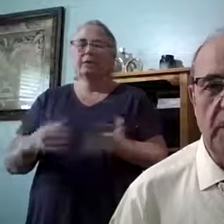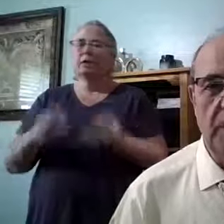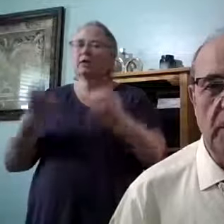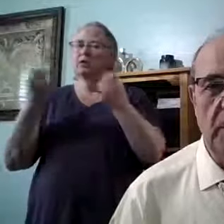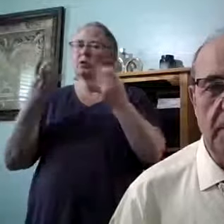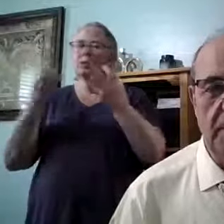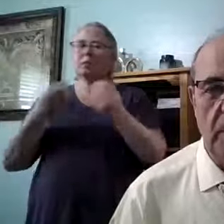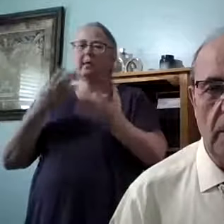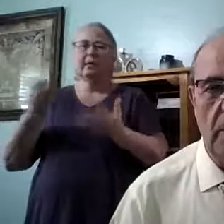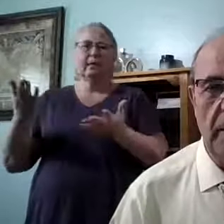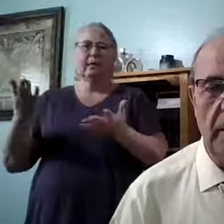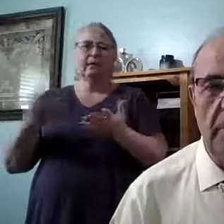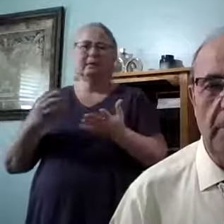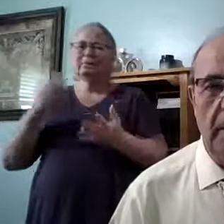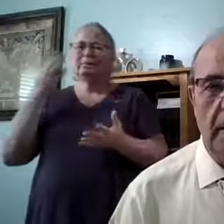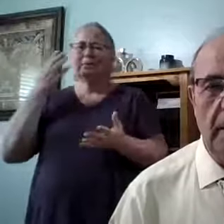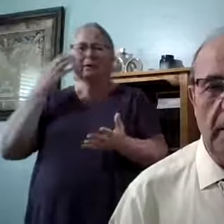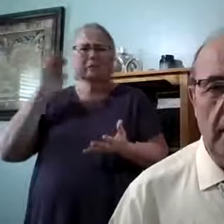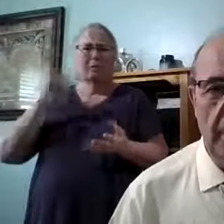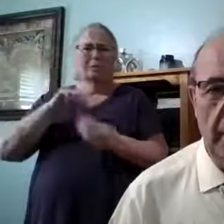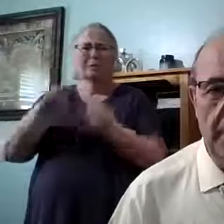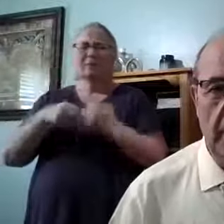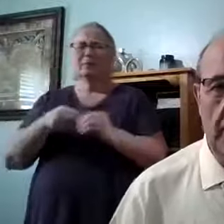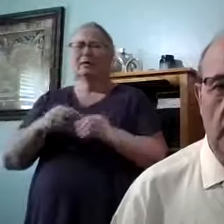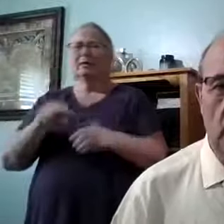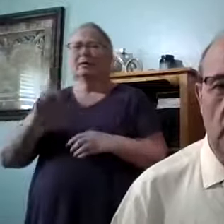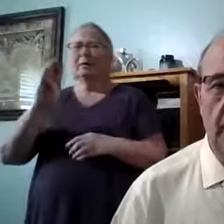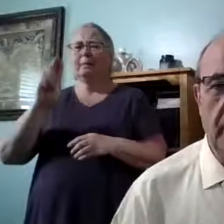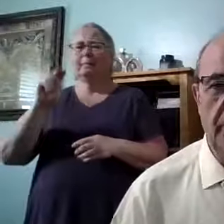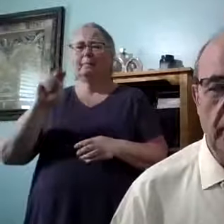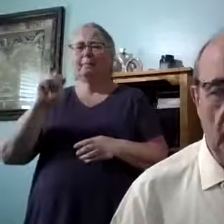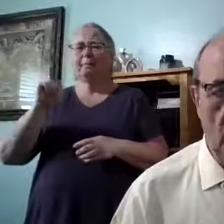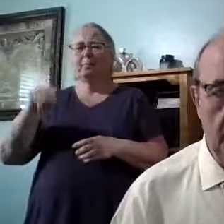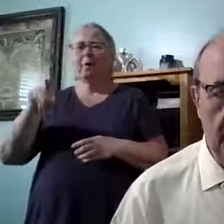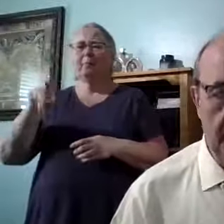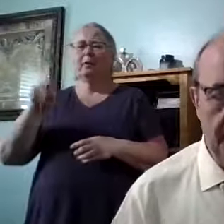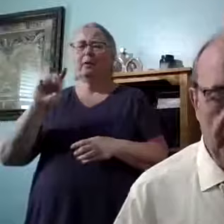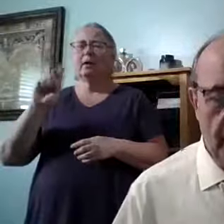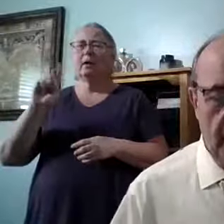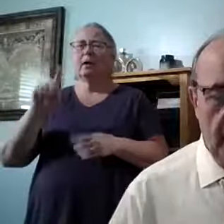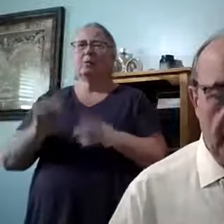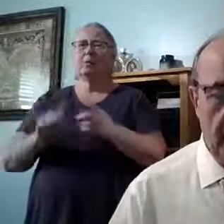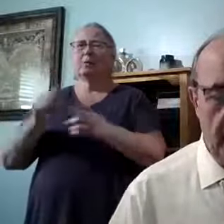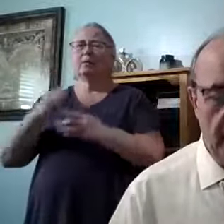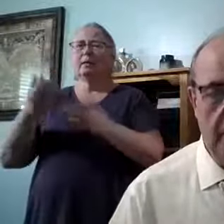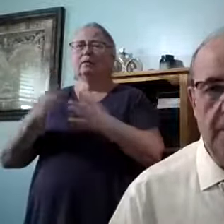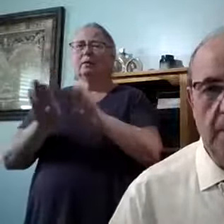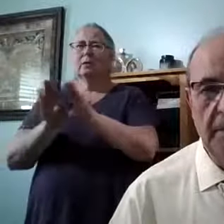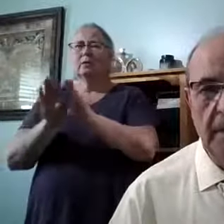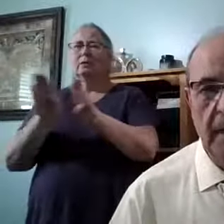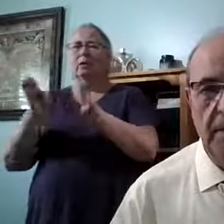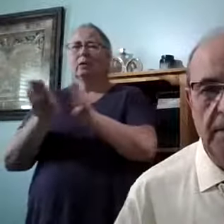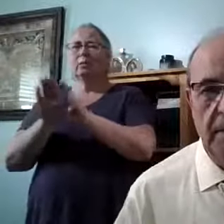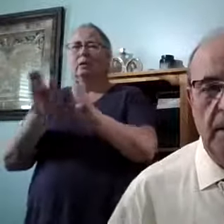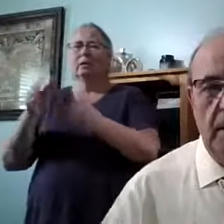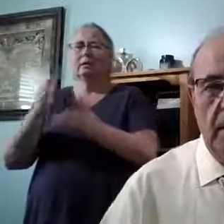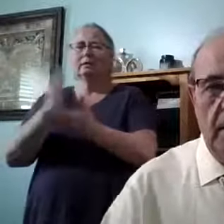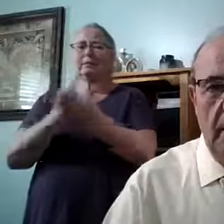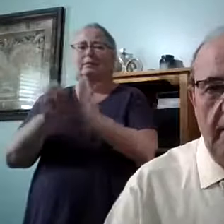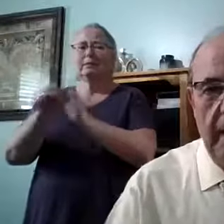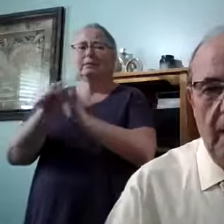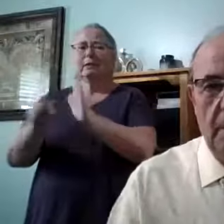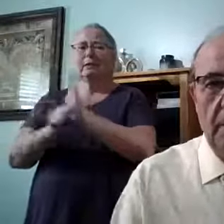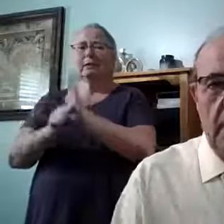so many things that are uncertain, we keep getting bumped up on when things are going to open up. And in some states, the